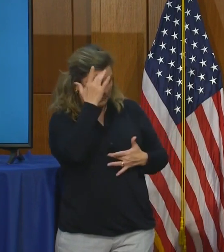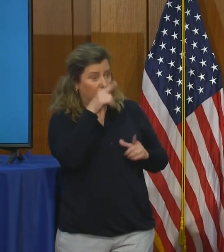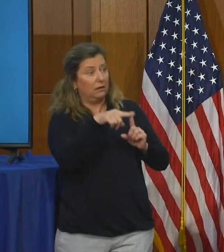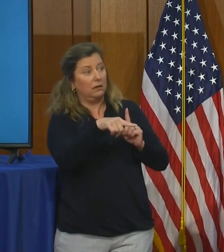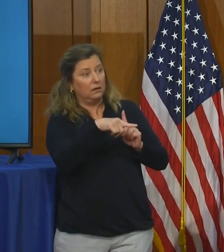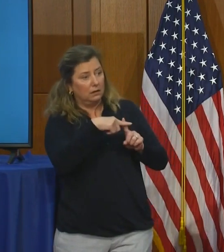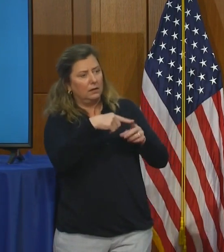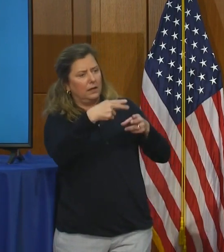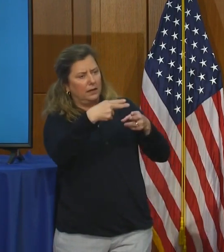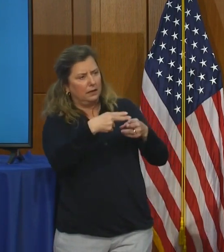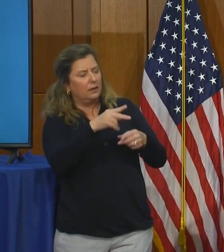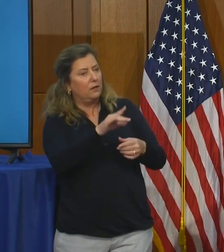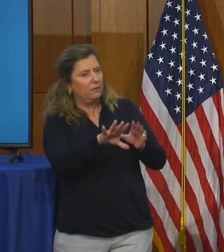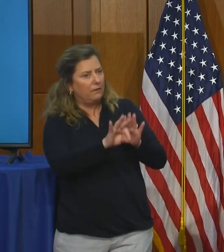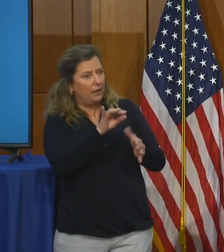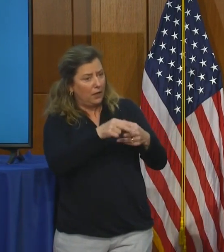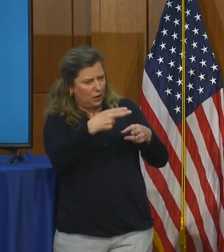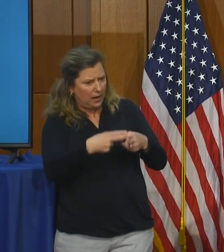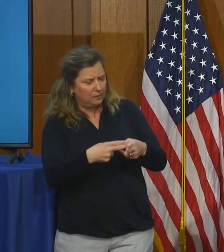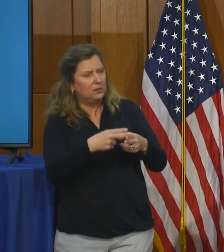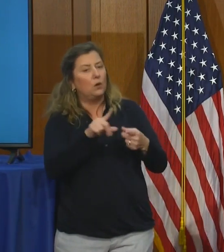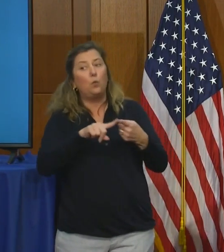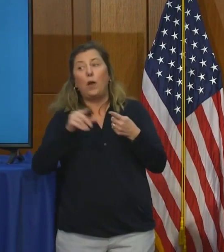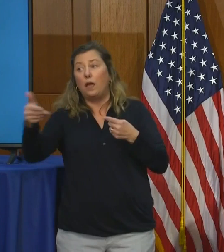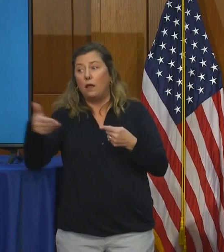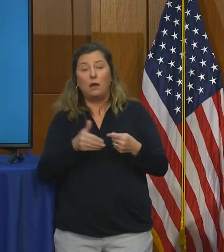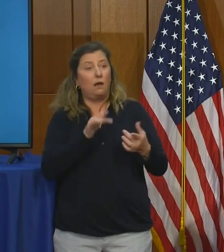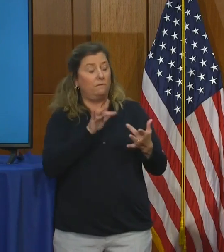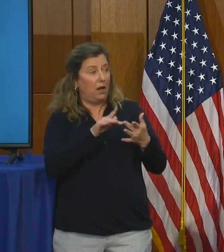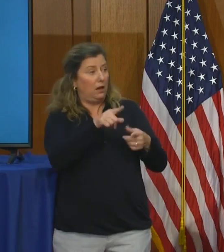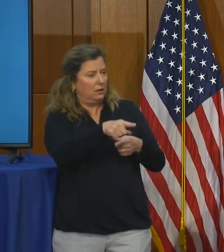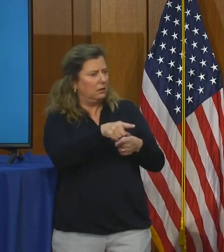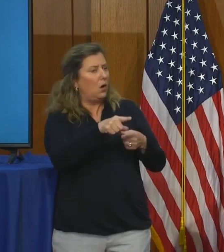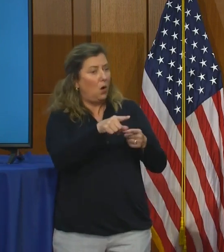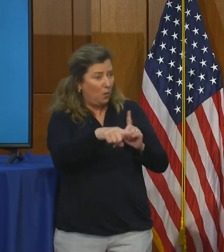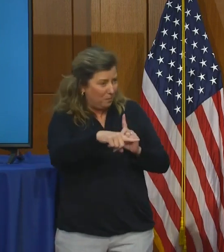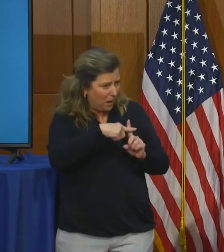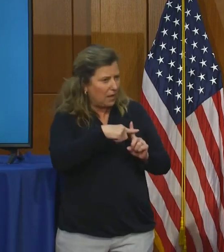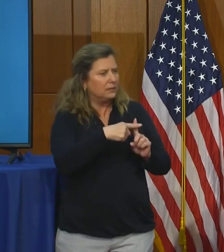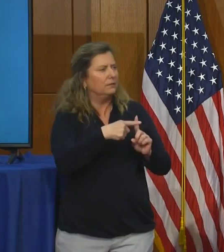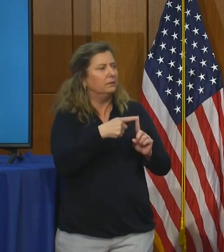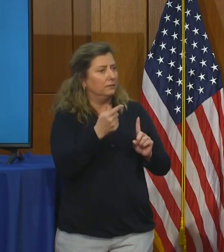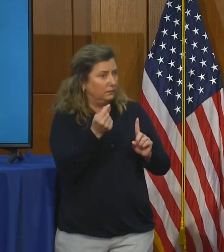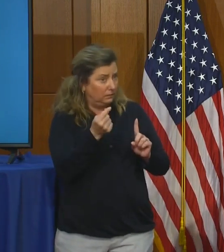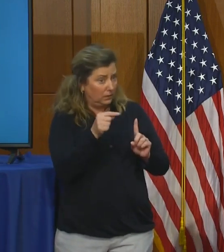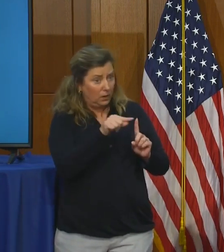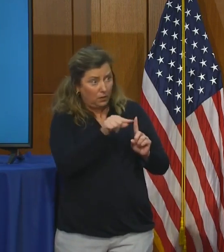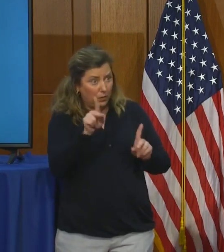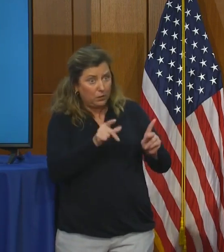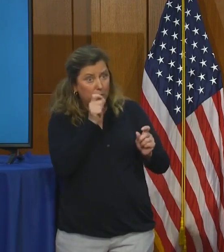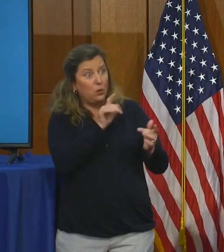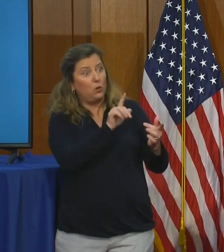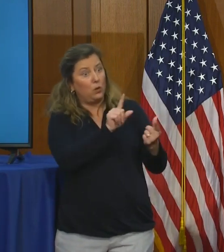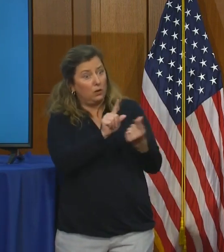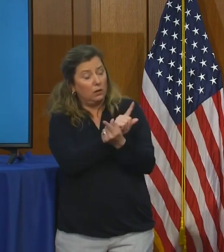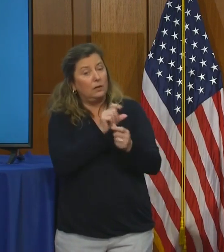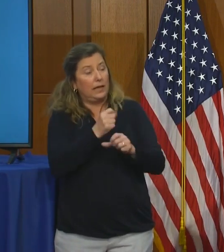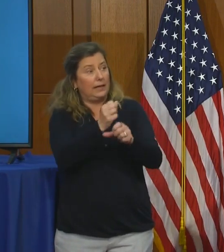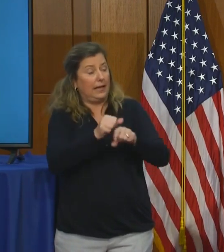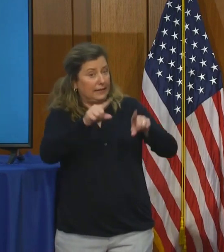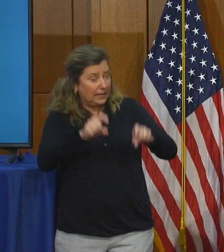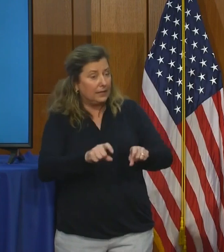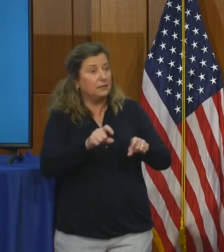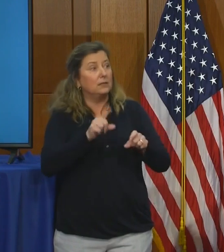picking up through testing. You know, when these tracers find a contact of a positive case, will those people then be able to be tested?